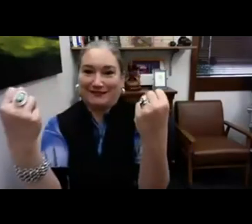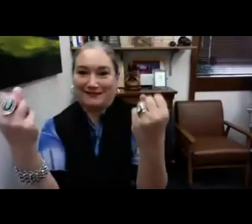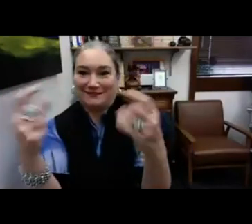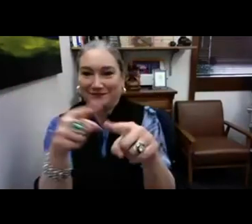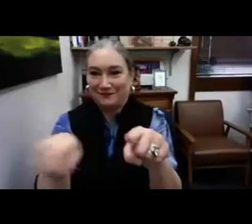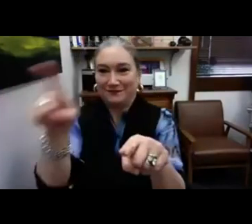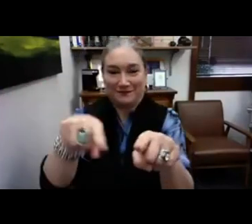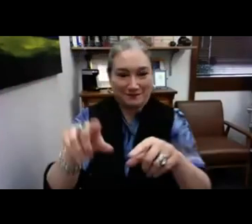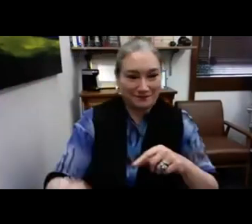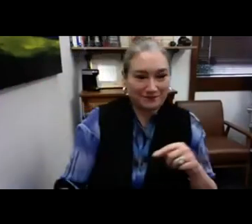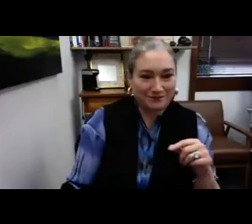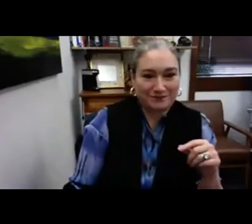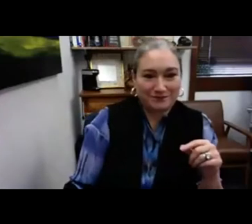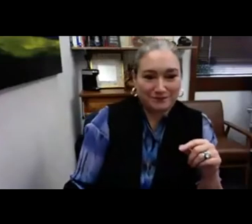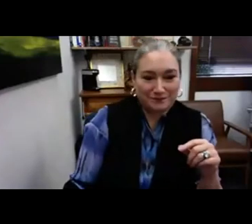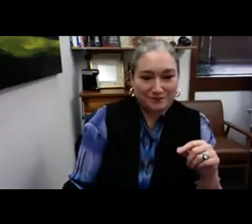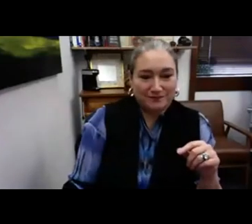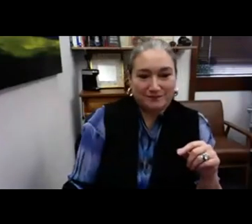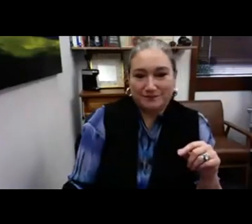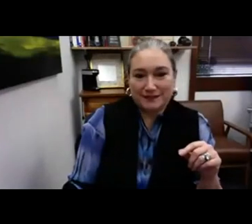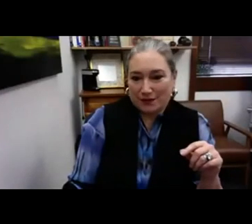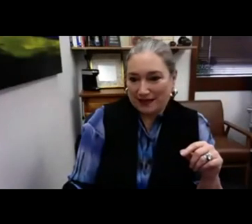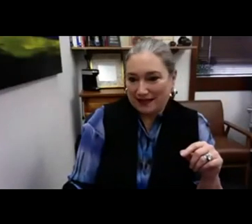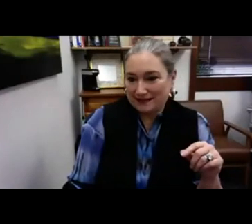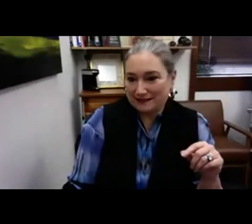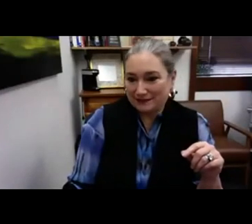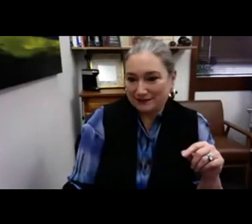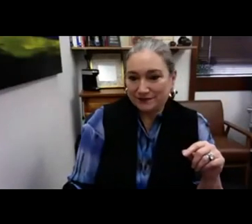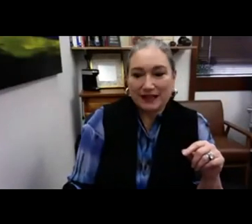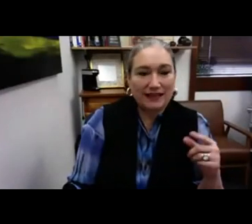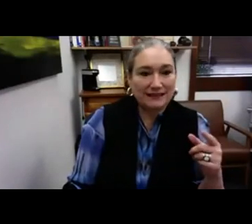which is the yellow and the sign language that's happening around them.